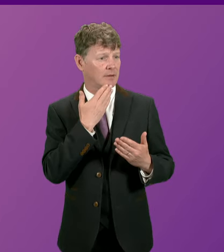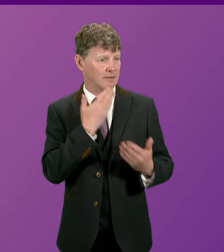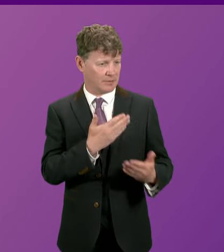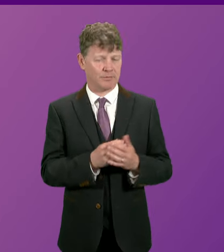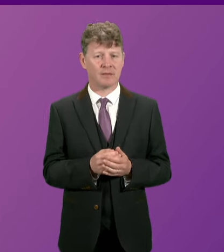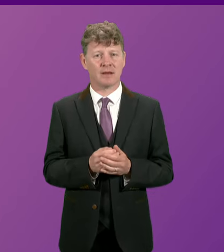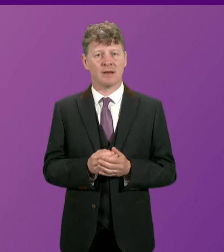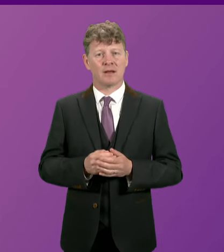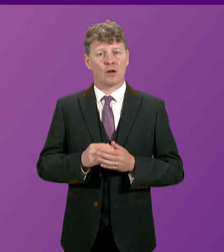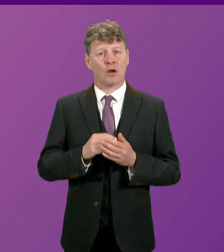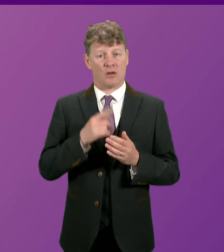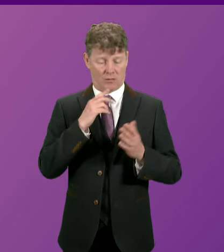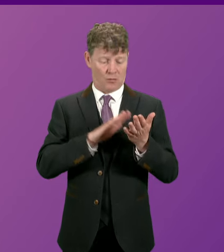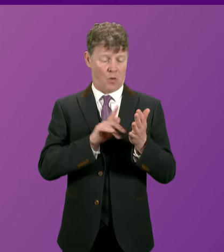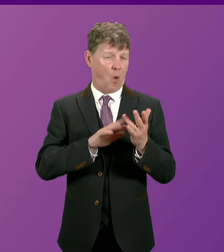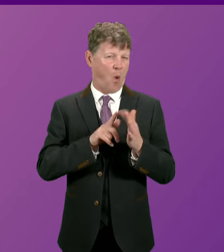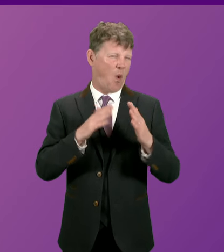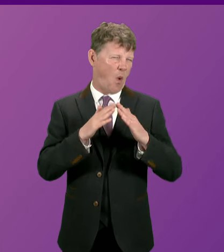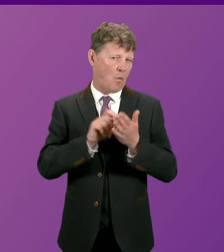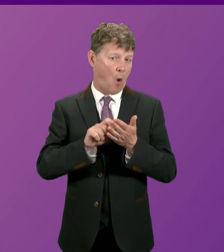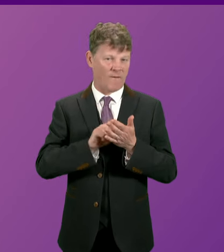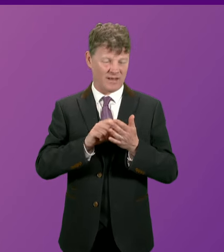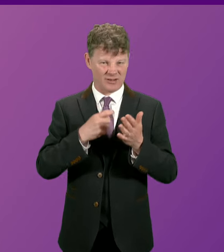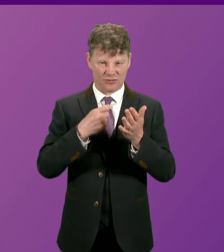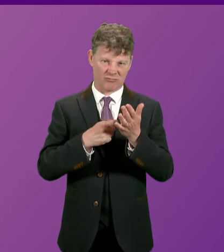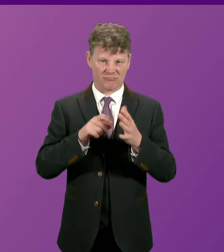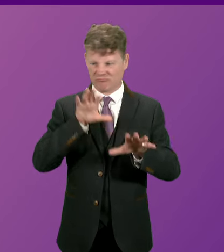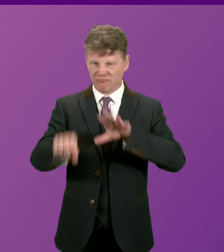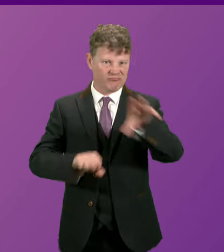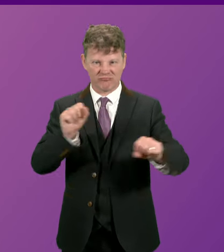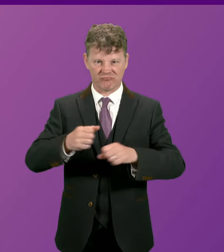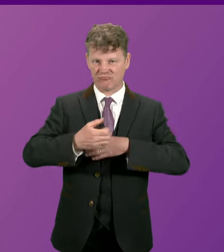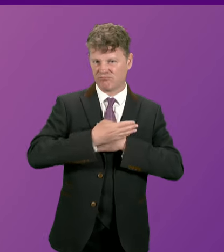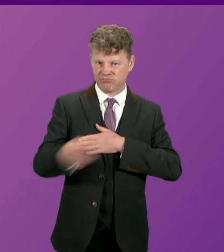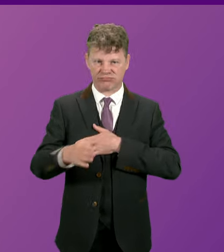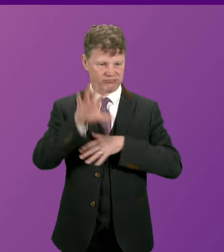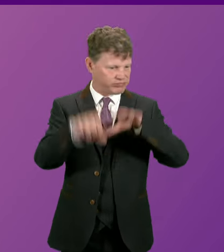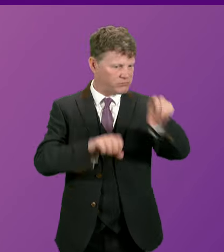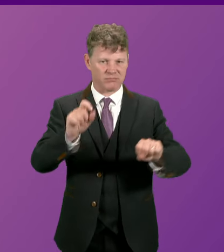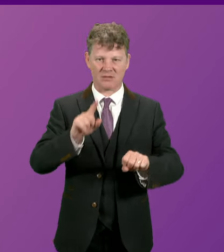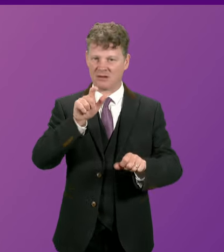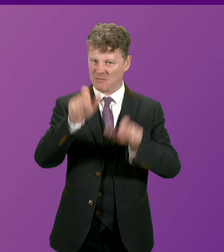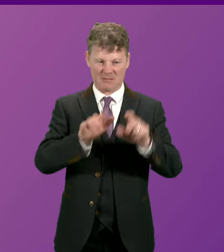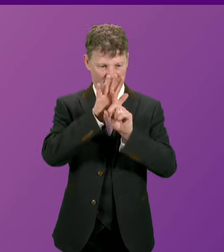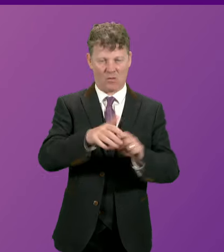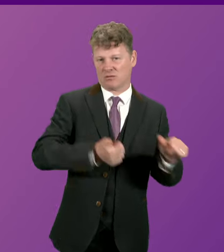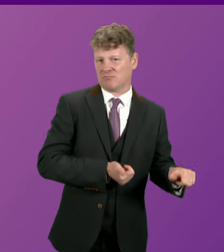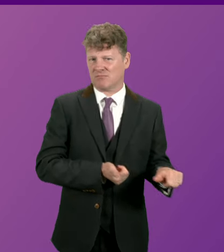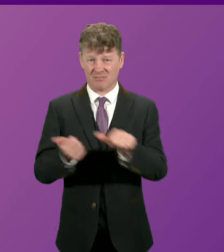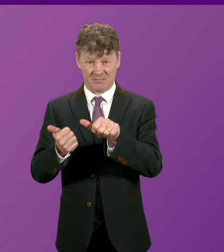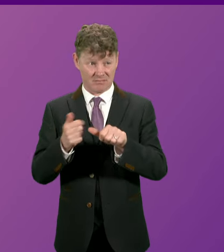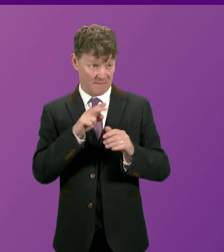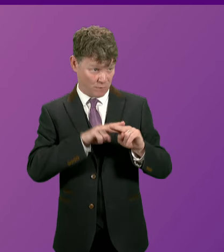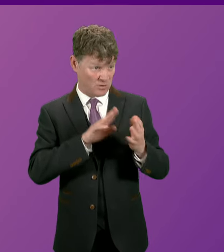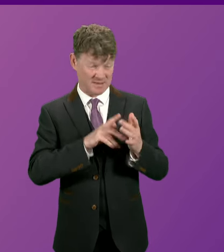the news that the Home Office raids have begun is the First Minister as sickened as I am and many of my constituents are